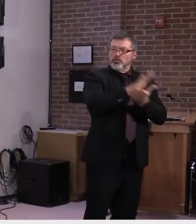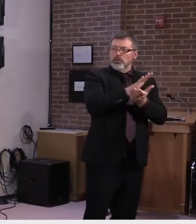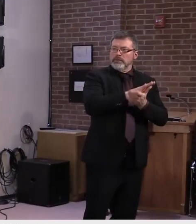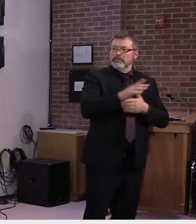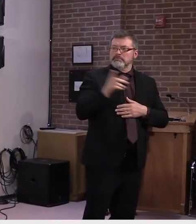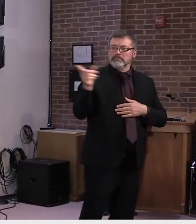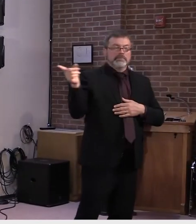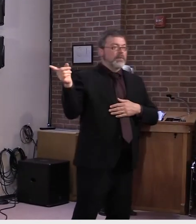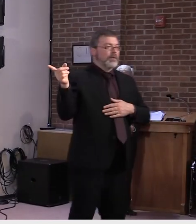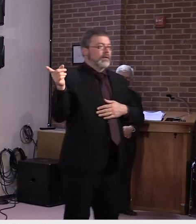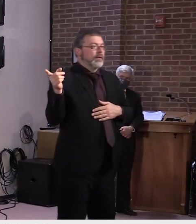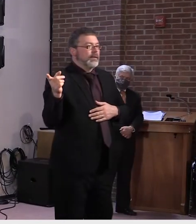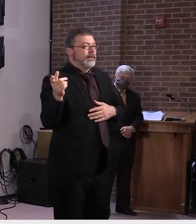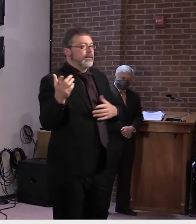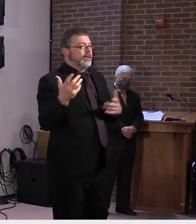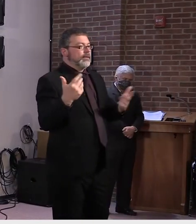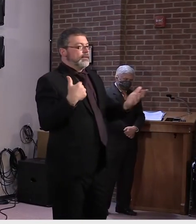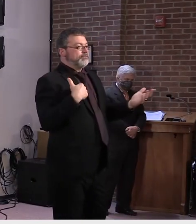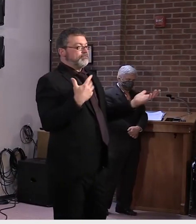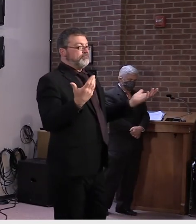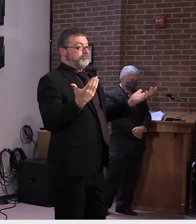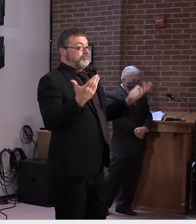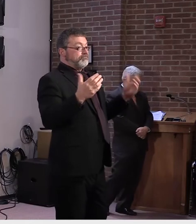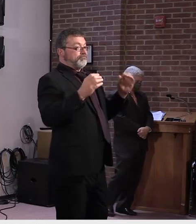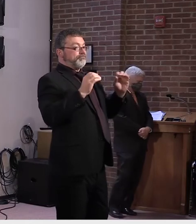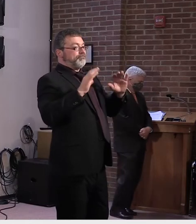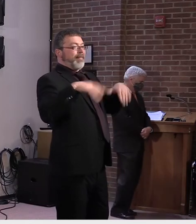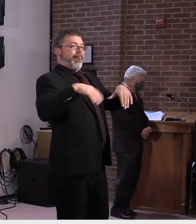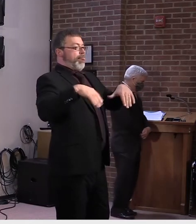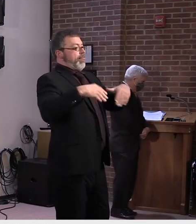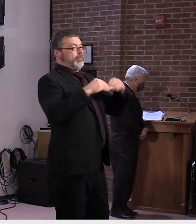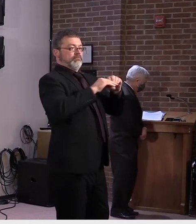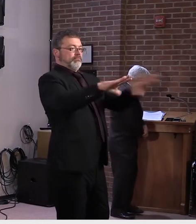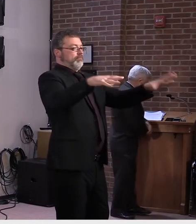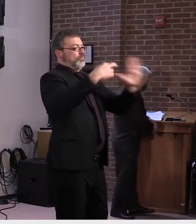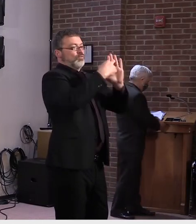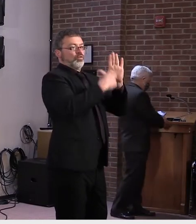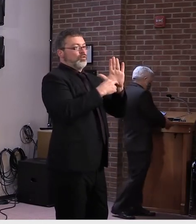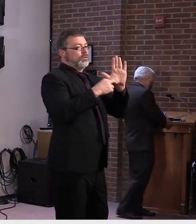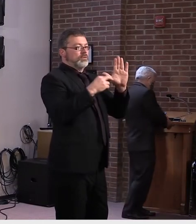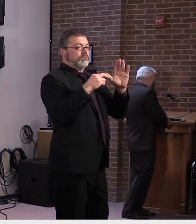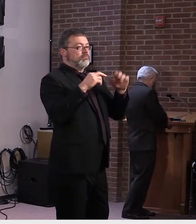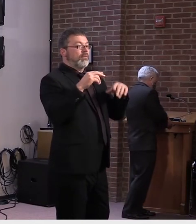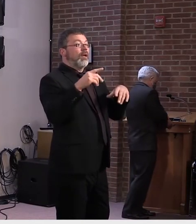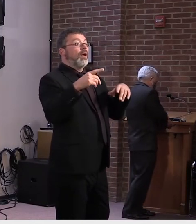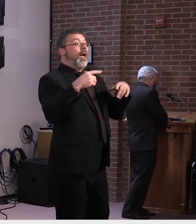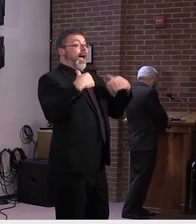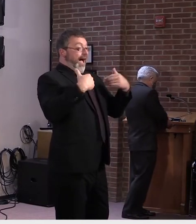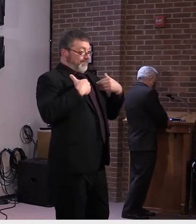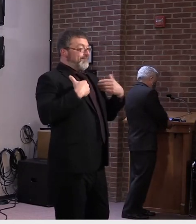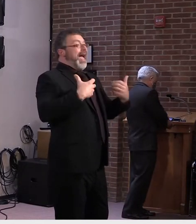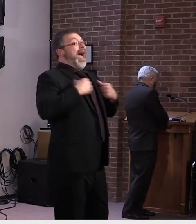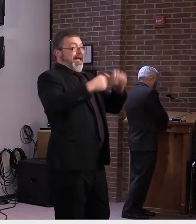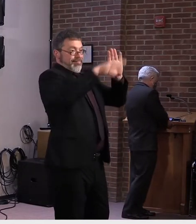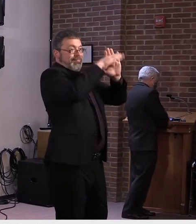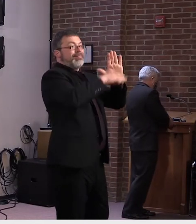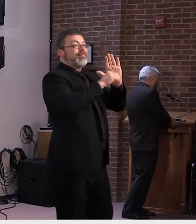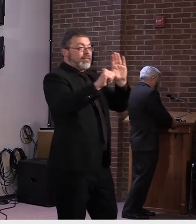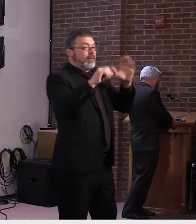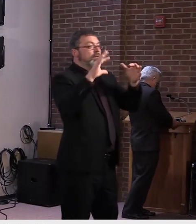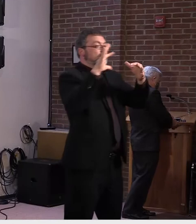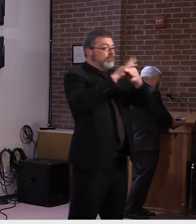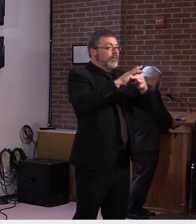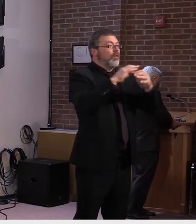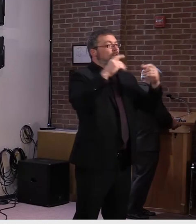We haven't produced specific guidance on physical education, although in our health guidance it does speak to the use of common areas, such as